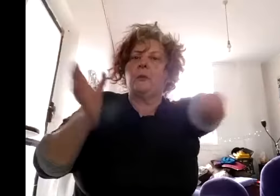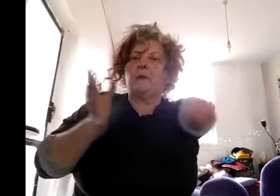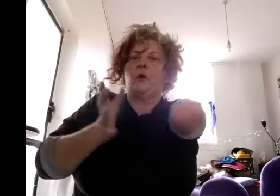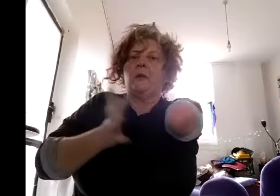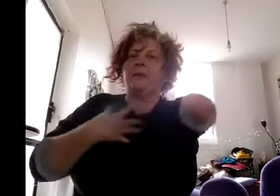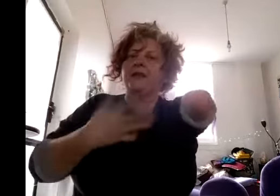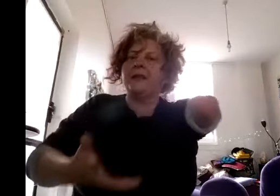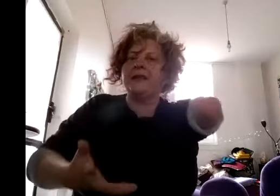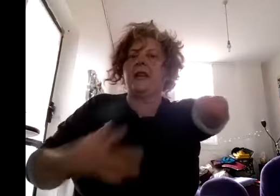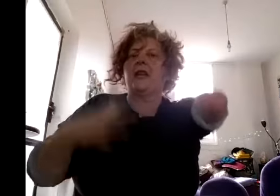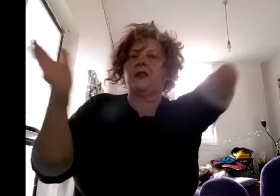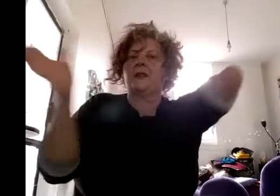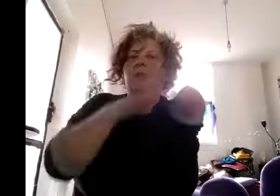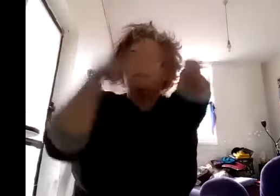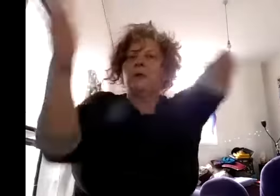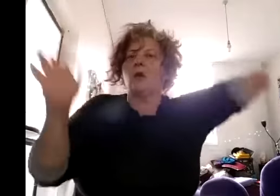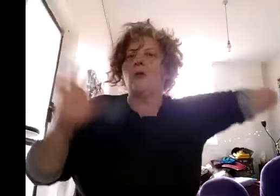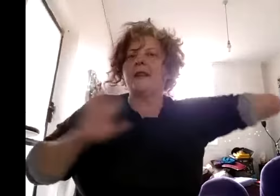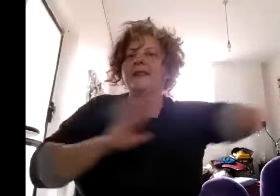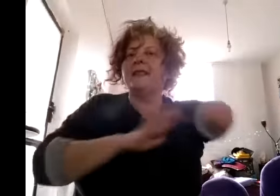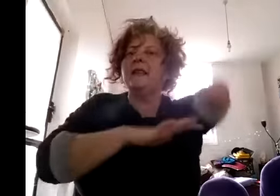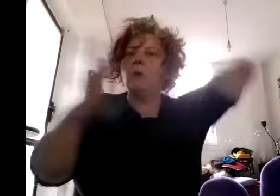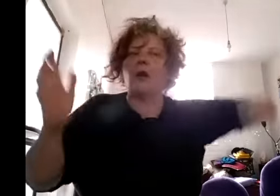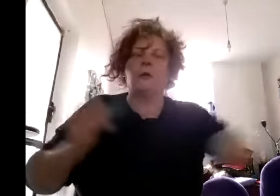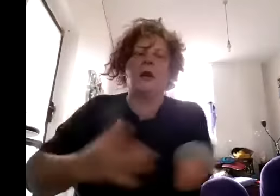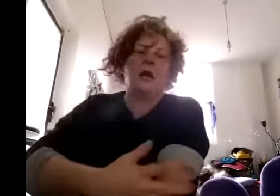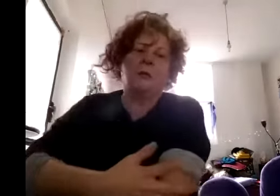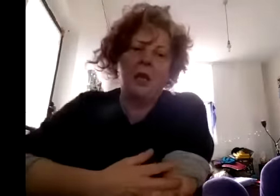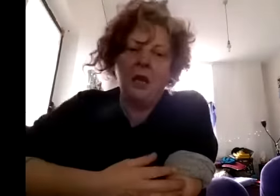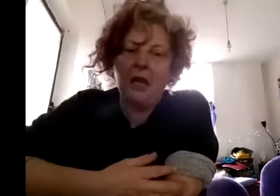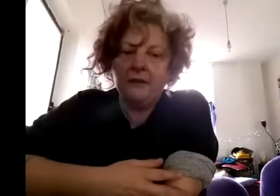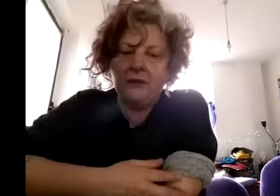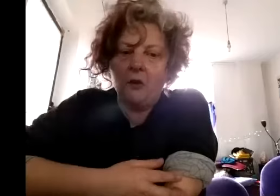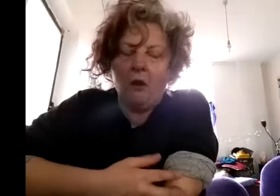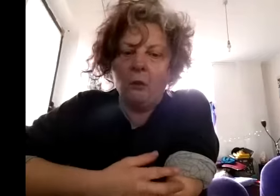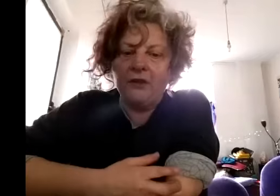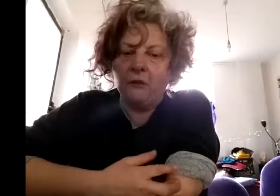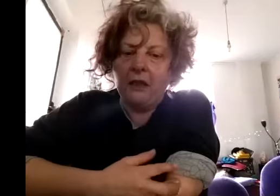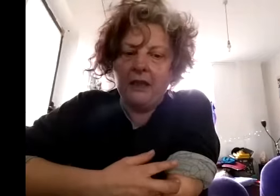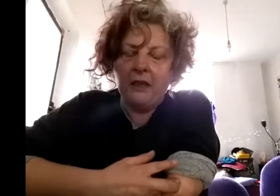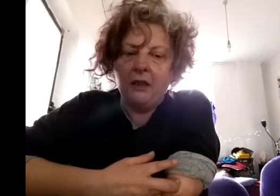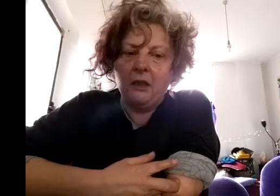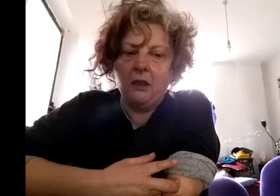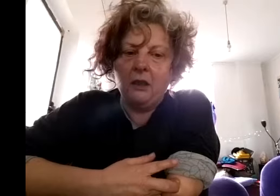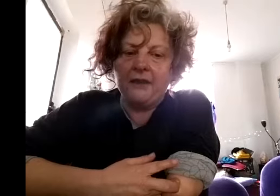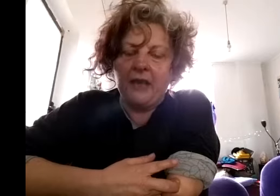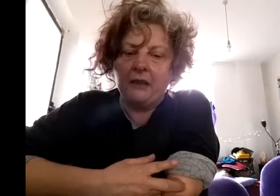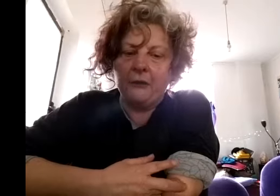performers particularly teenagers from you know around Sydney where I grew up and it was a really salutary